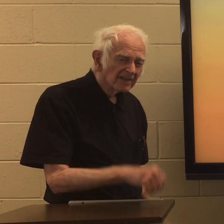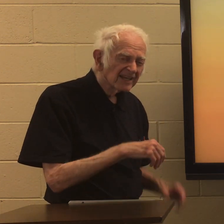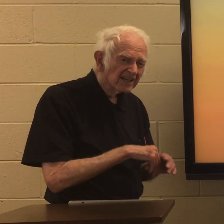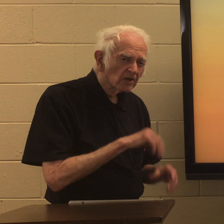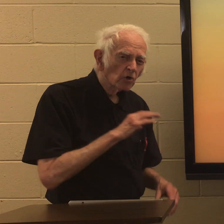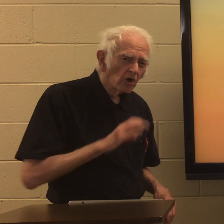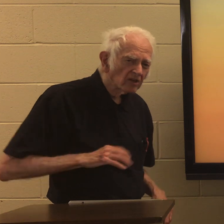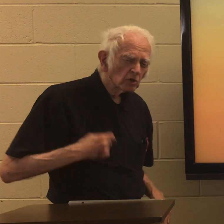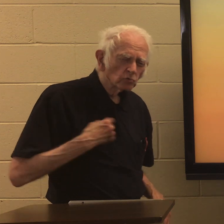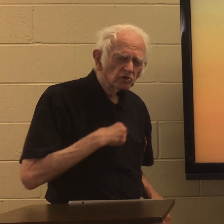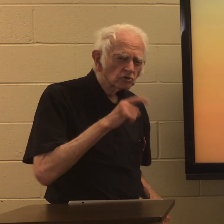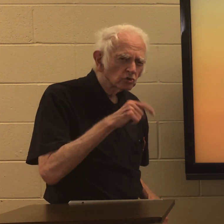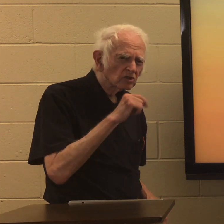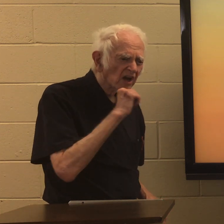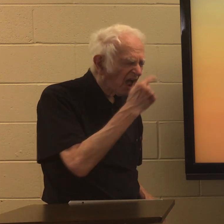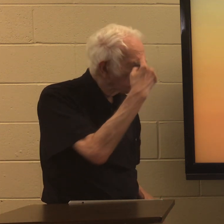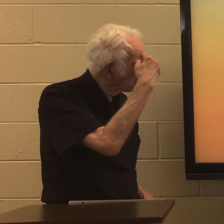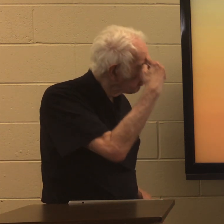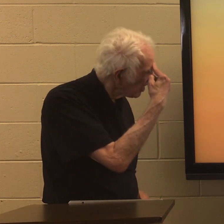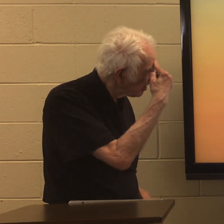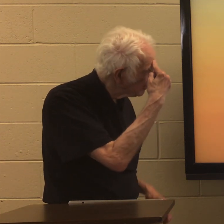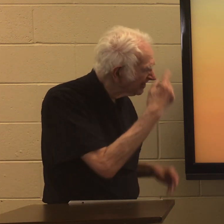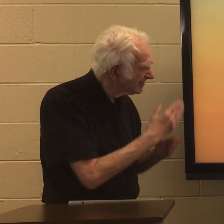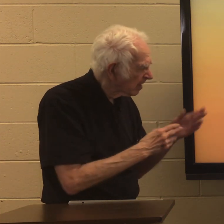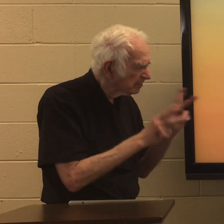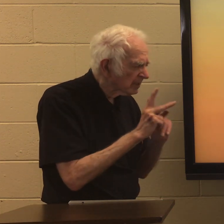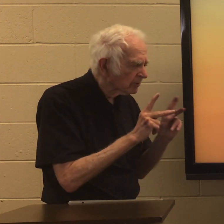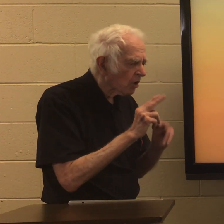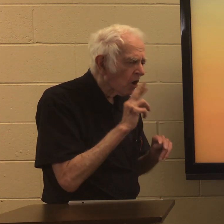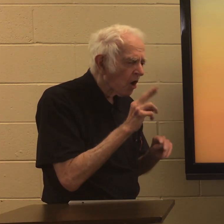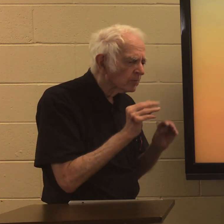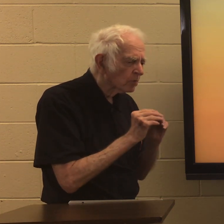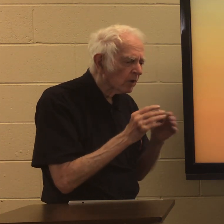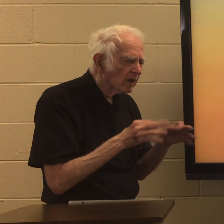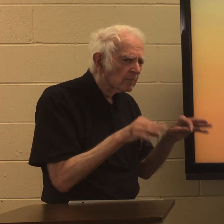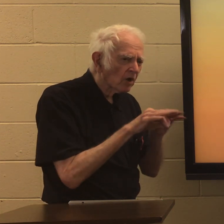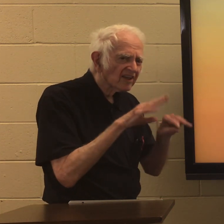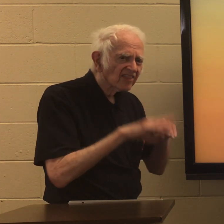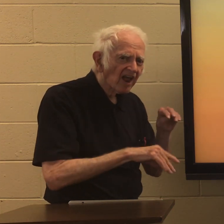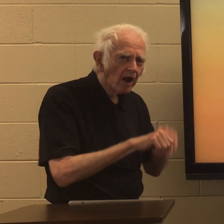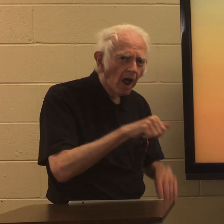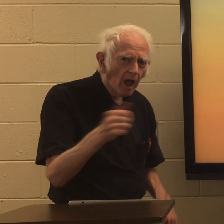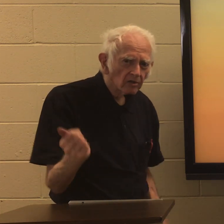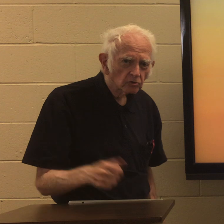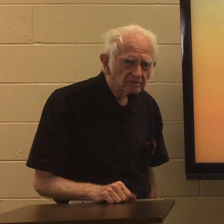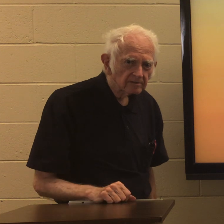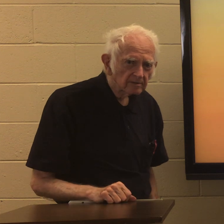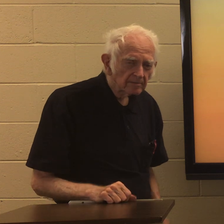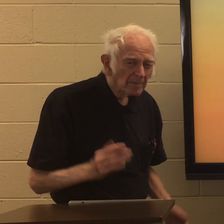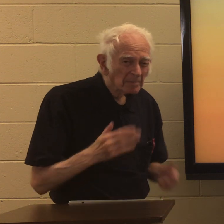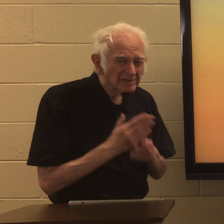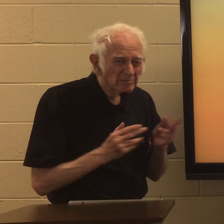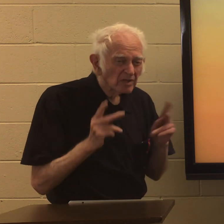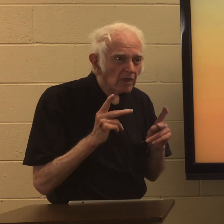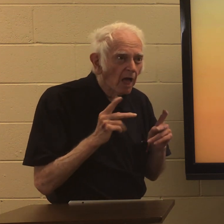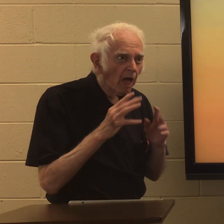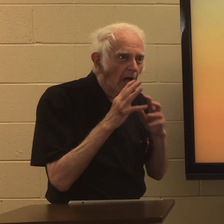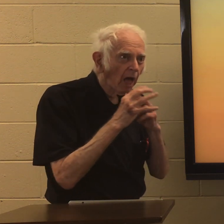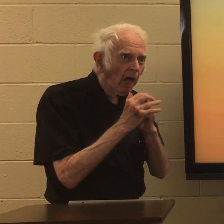in Christ we shouldn't think some people are more important than others. Some people